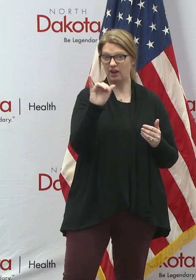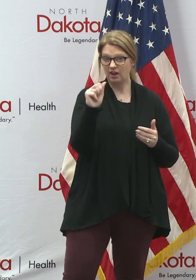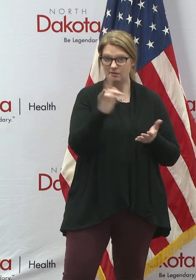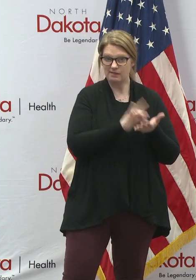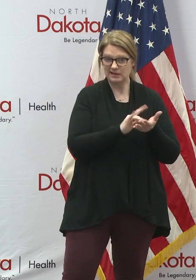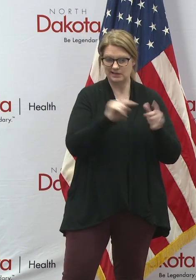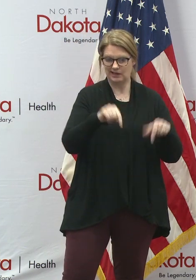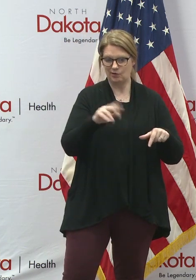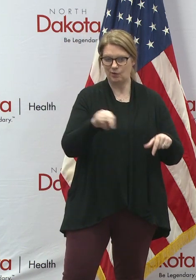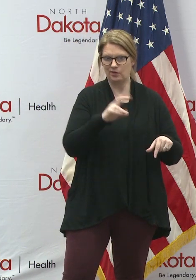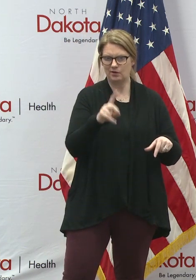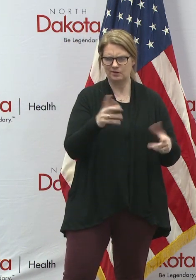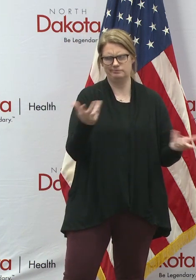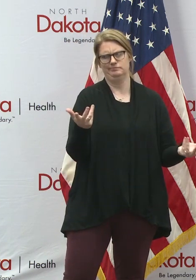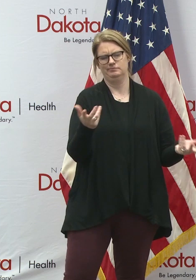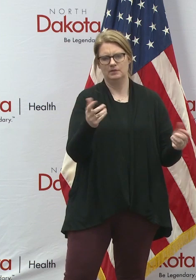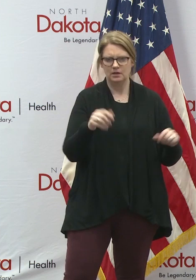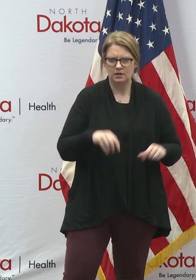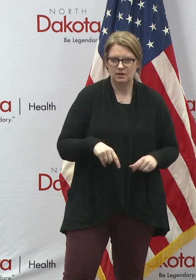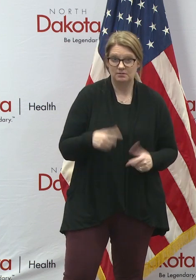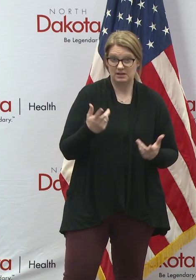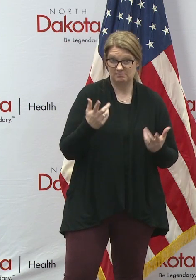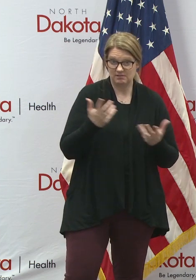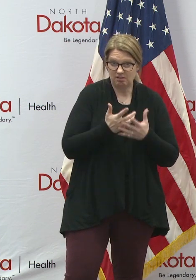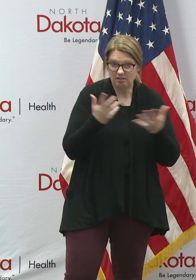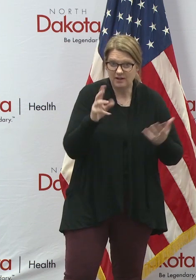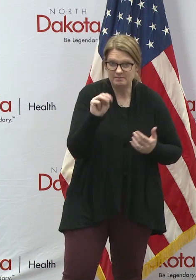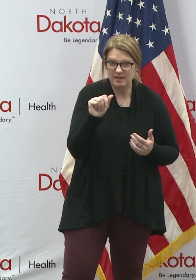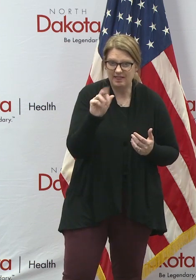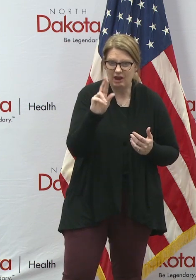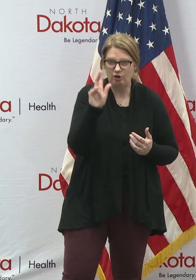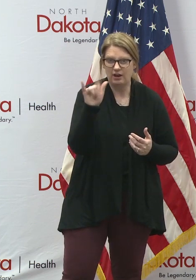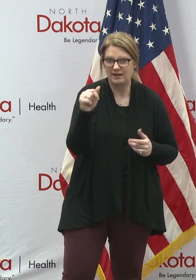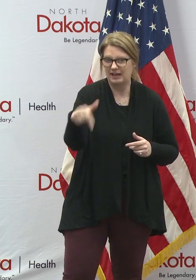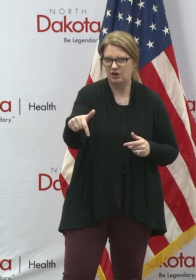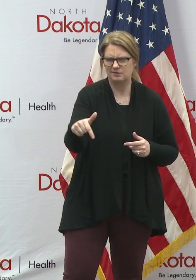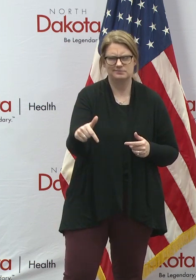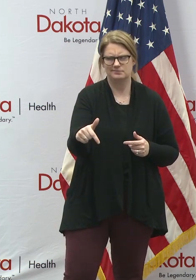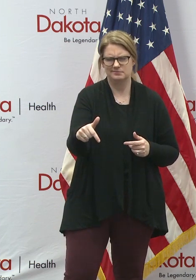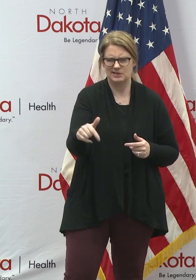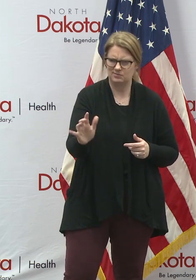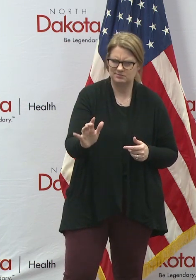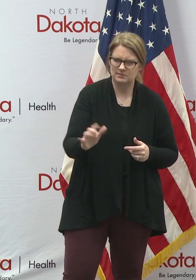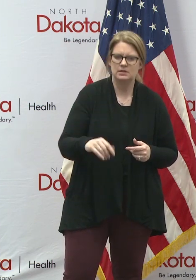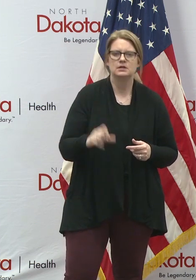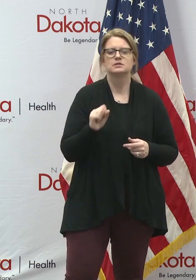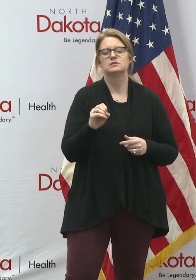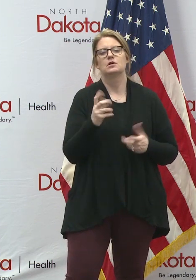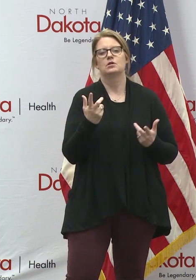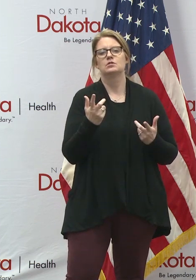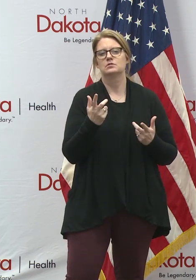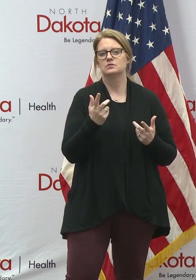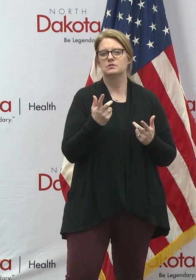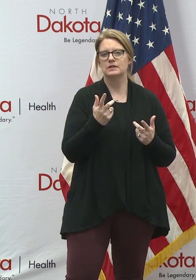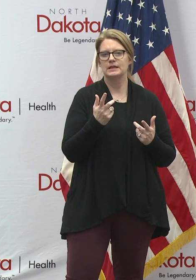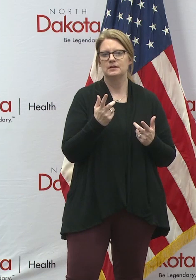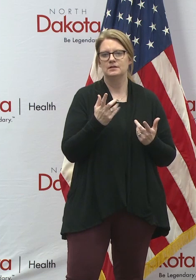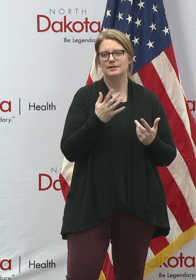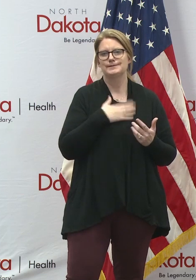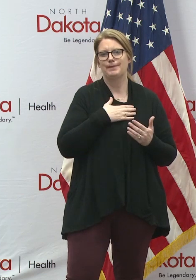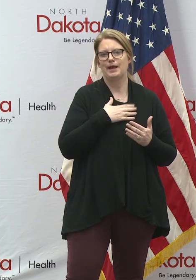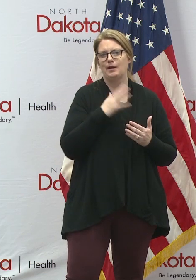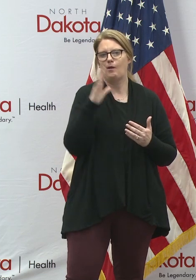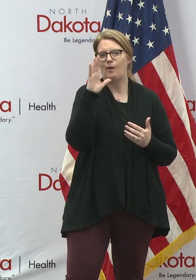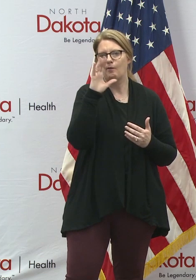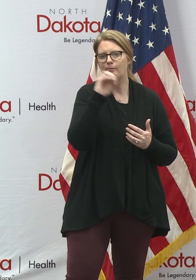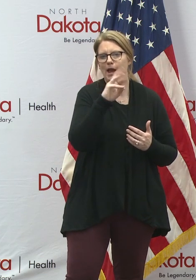I mean, just because we're not a malaria-rich area. But I'm, that's a pure speculation on my part, uh, that we, uh, you know, we,